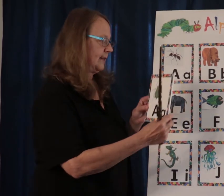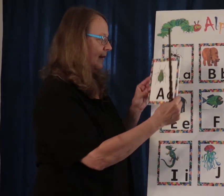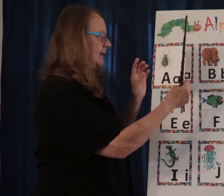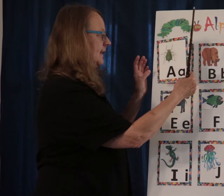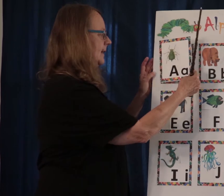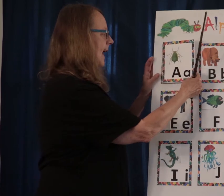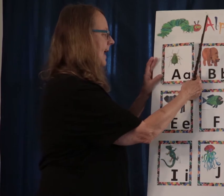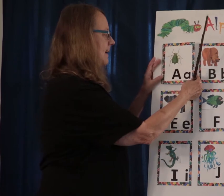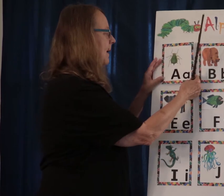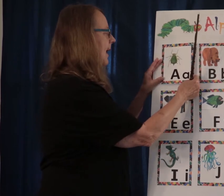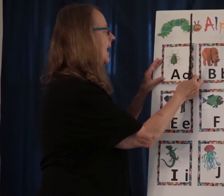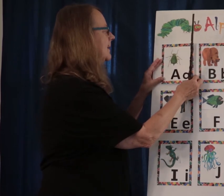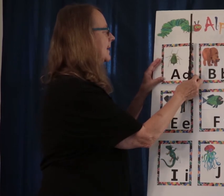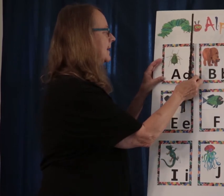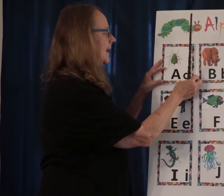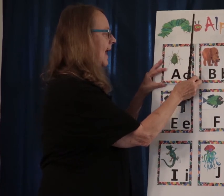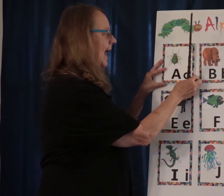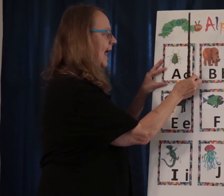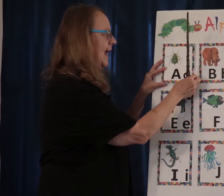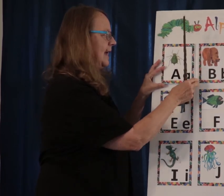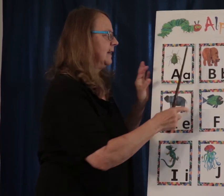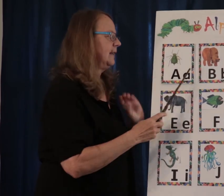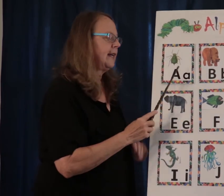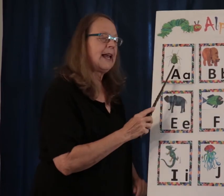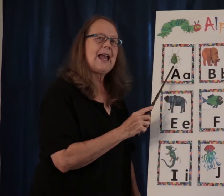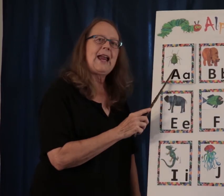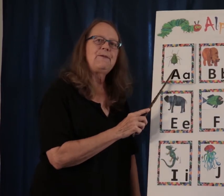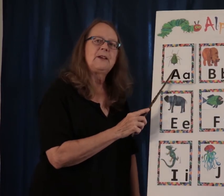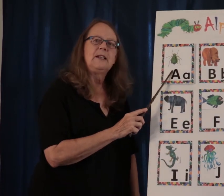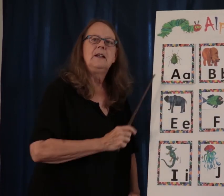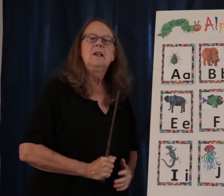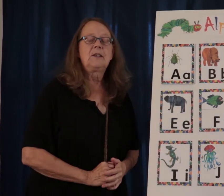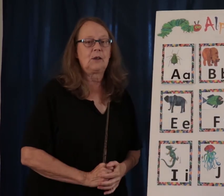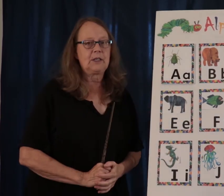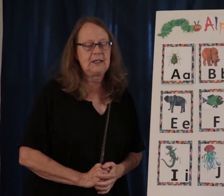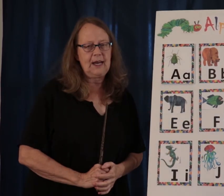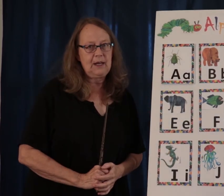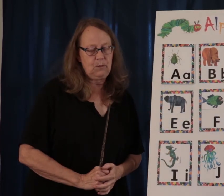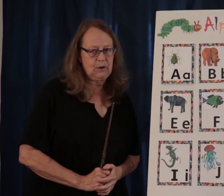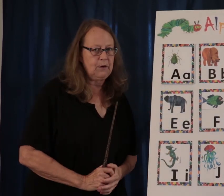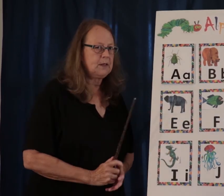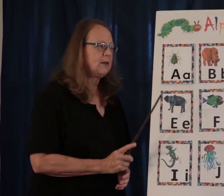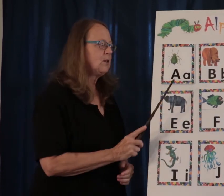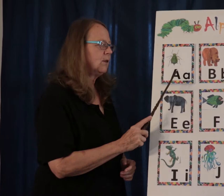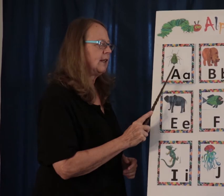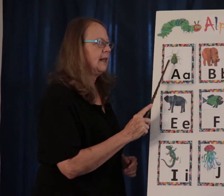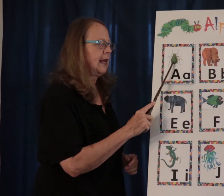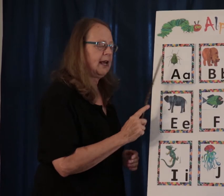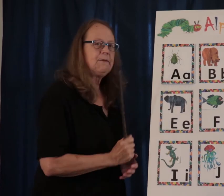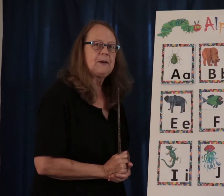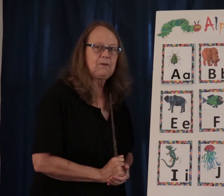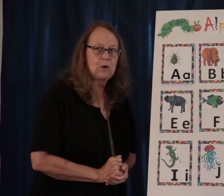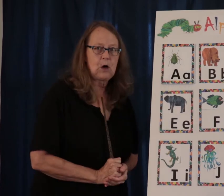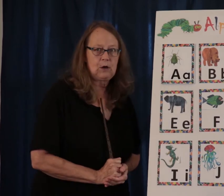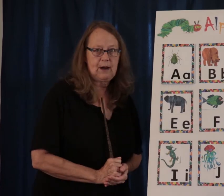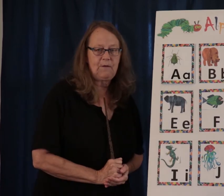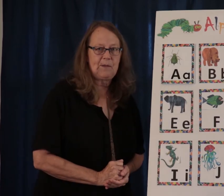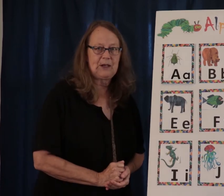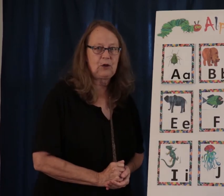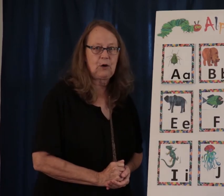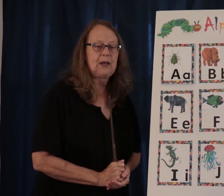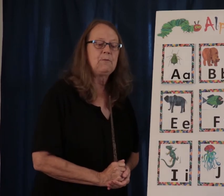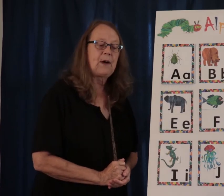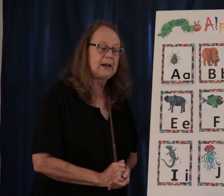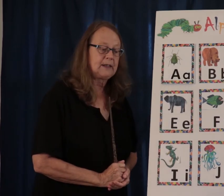the says its name and says A, like aphid. So today we're going to be using the aphid for our